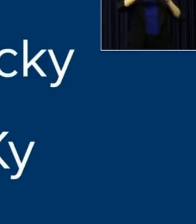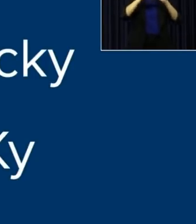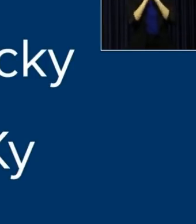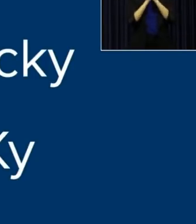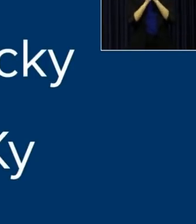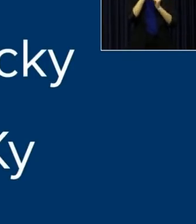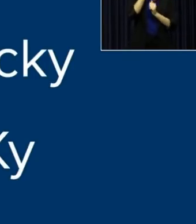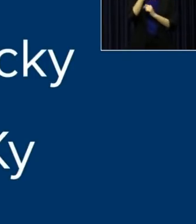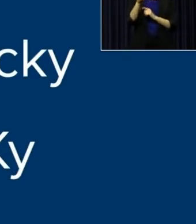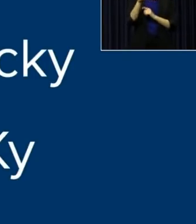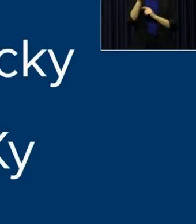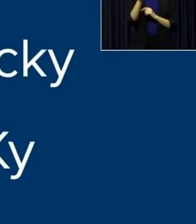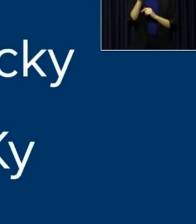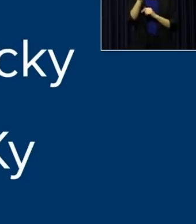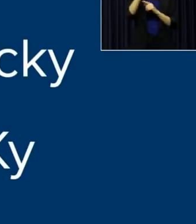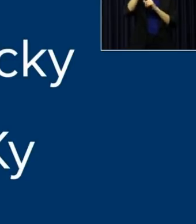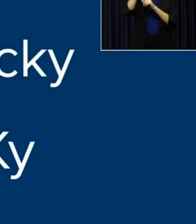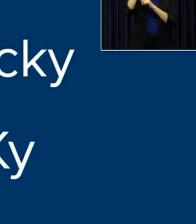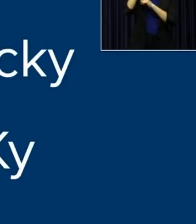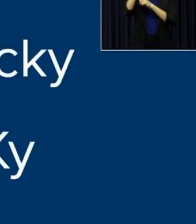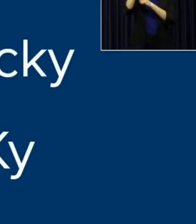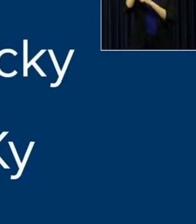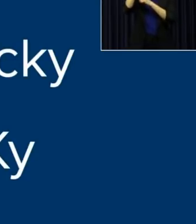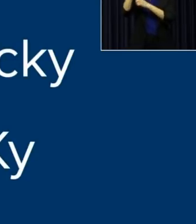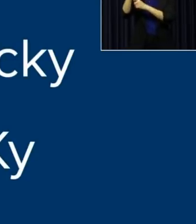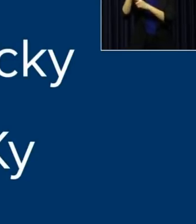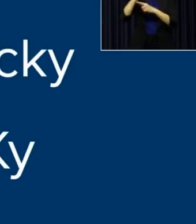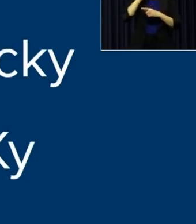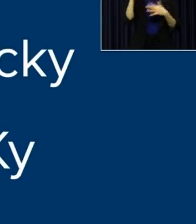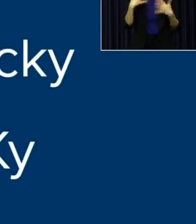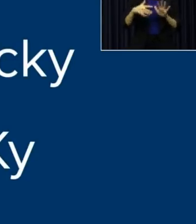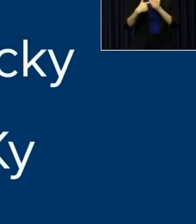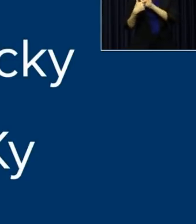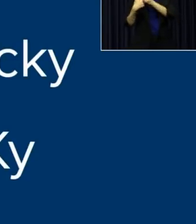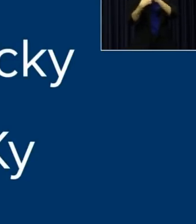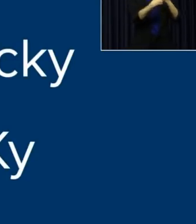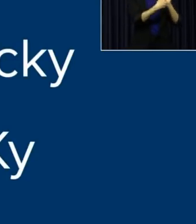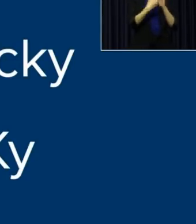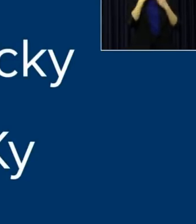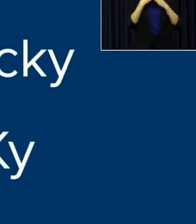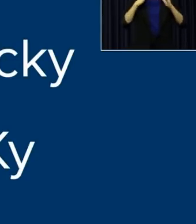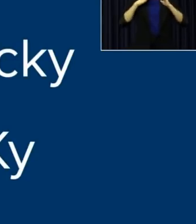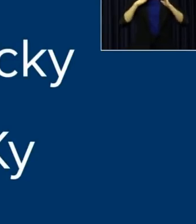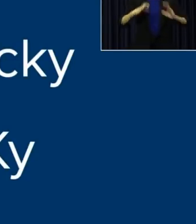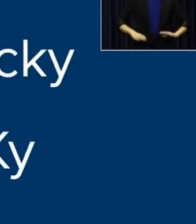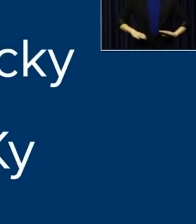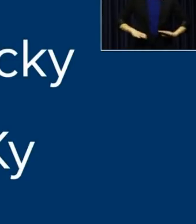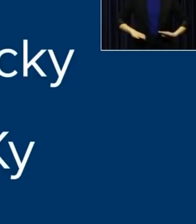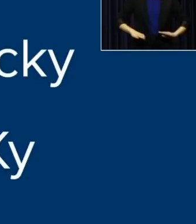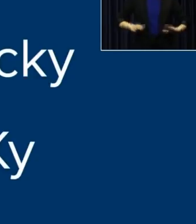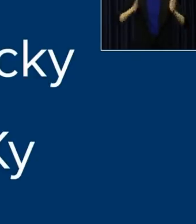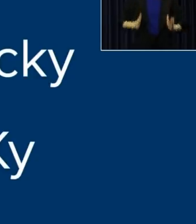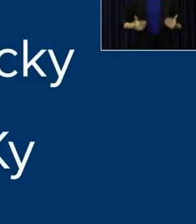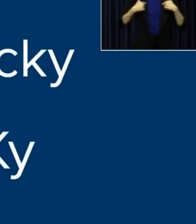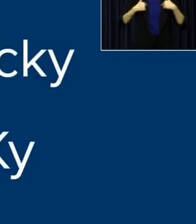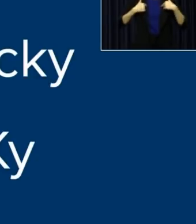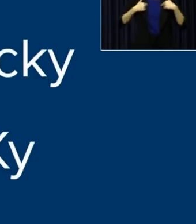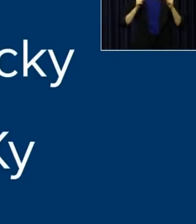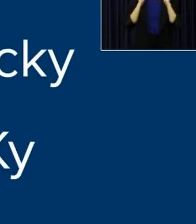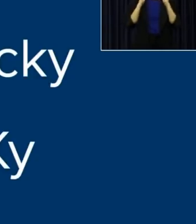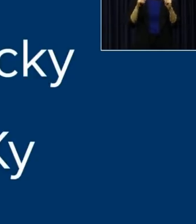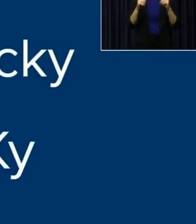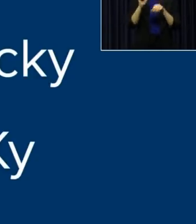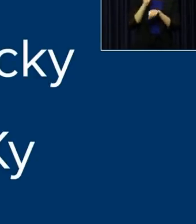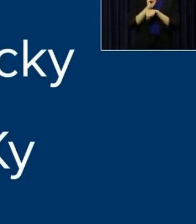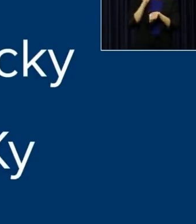KY. We need to model really good citizenship. And we need to understand that it is all of our